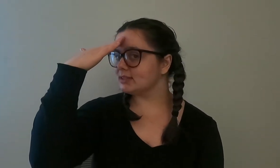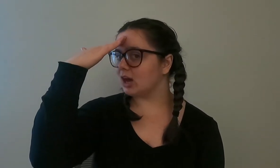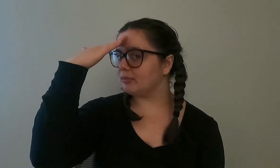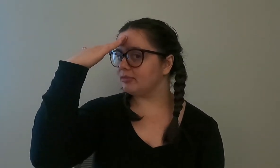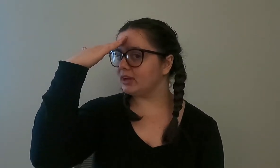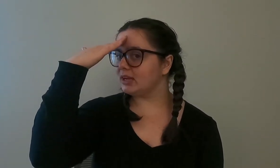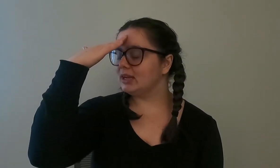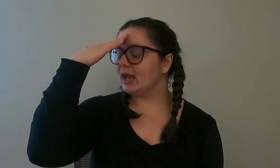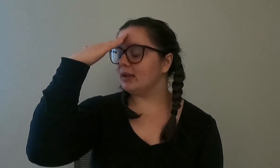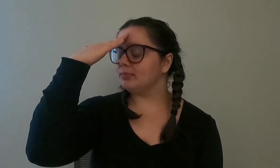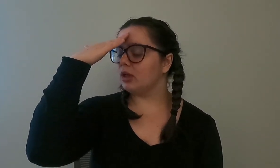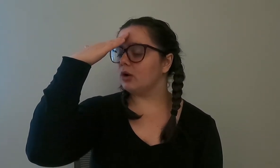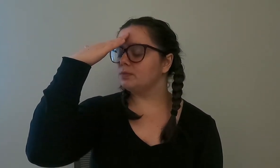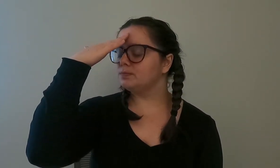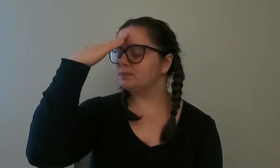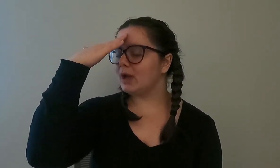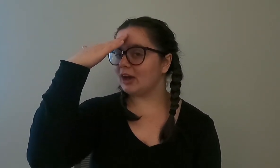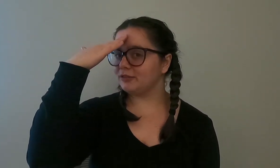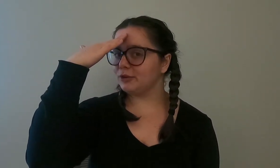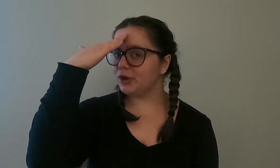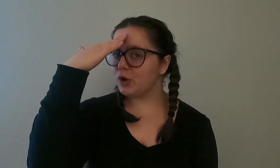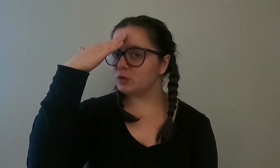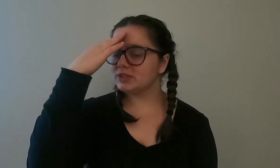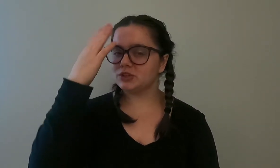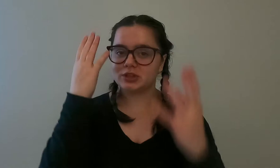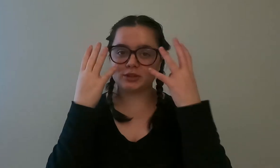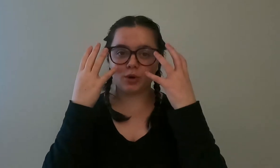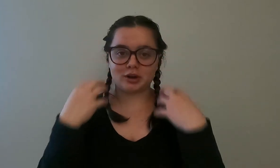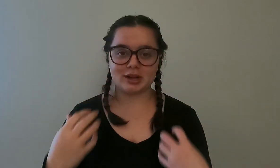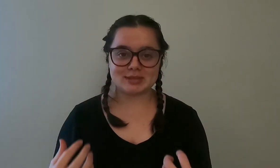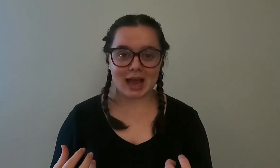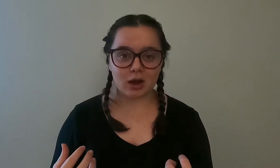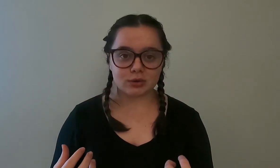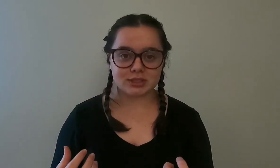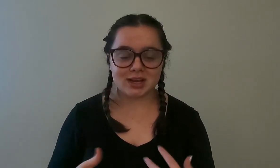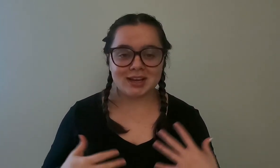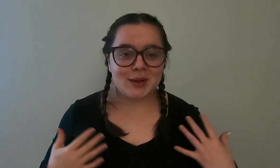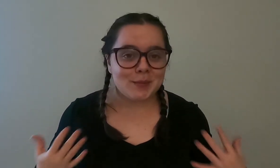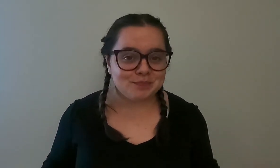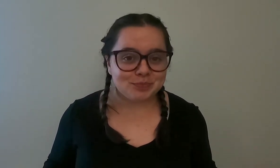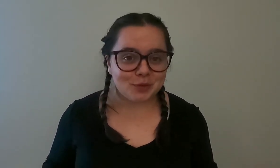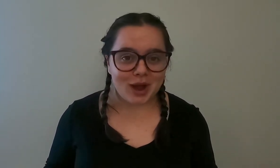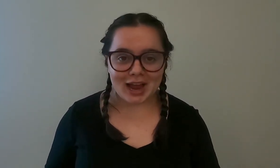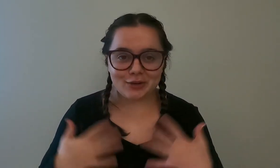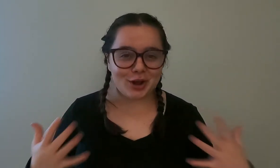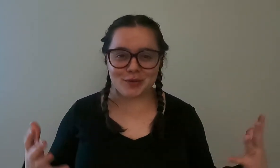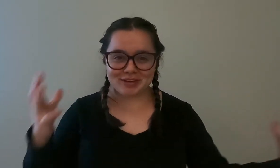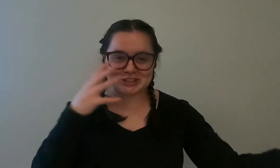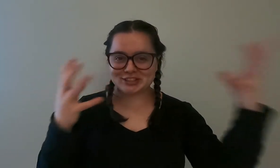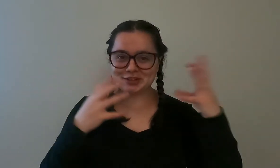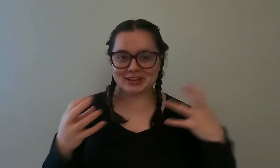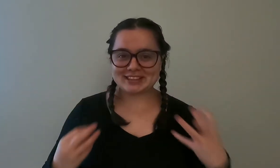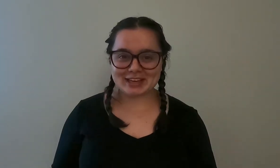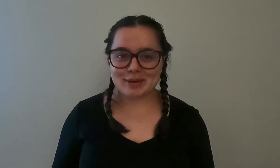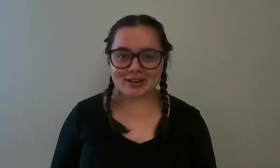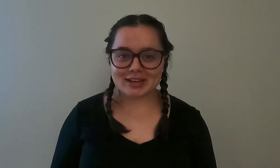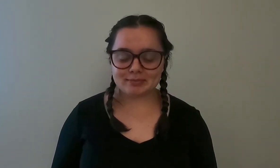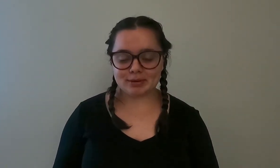the top of it and blow out of your nose so that the water comes out i don't know if i just didn't really think about it but